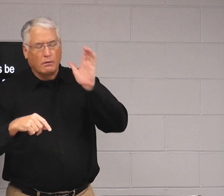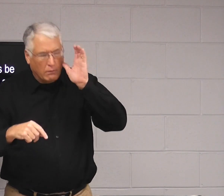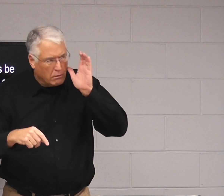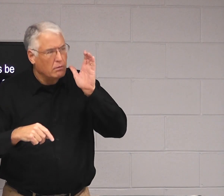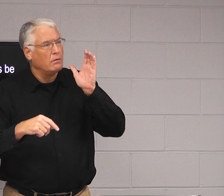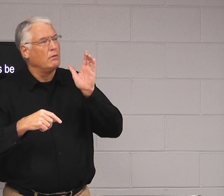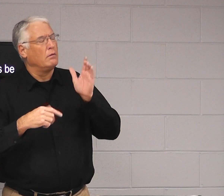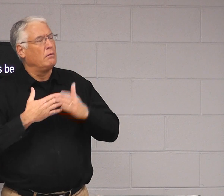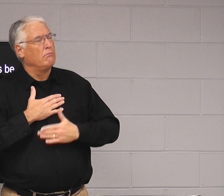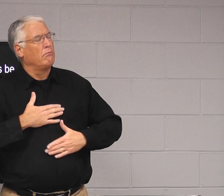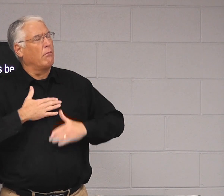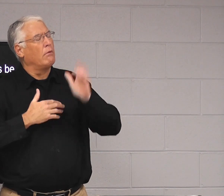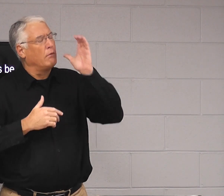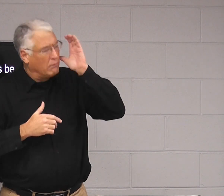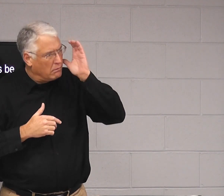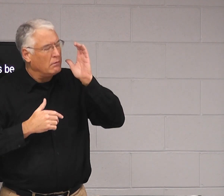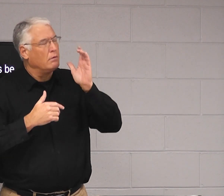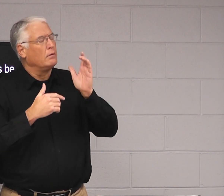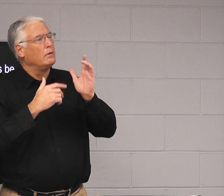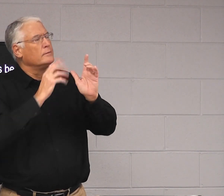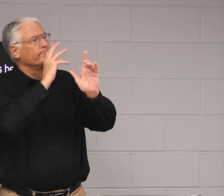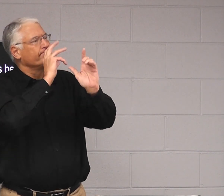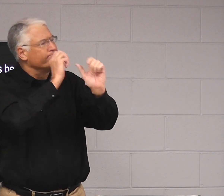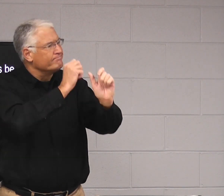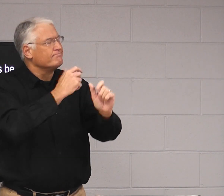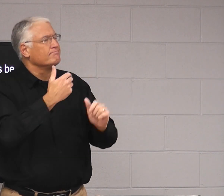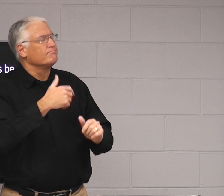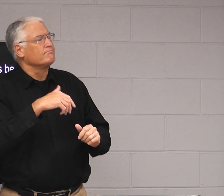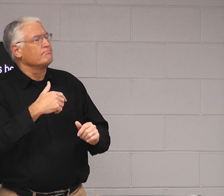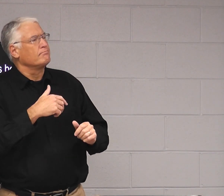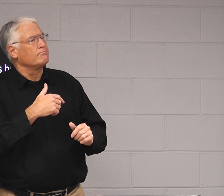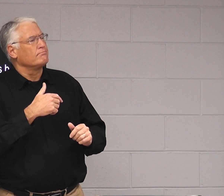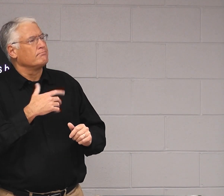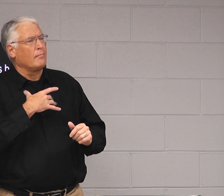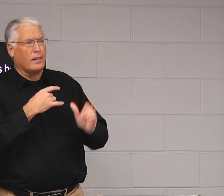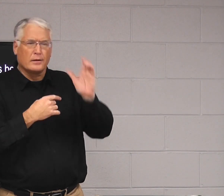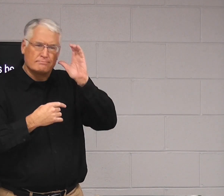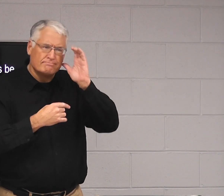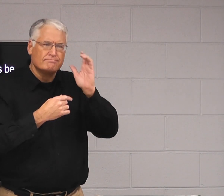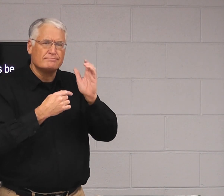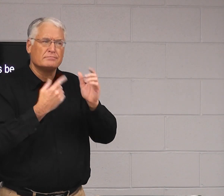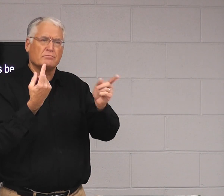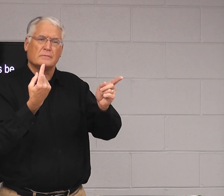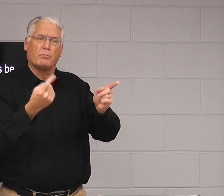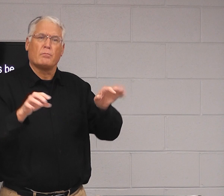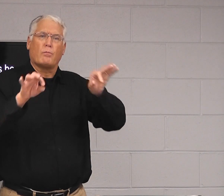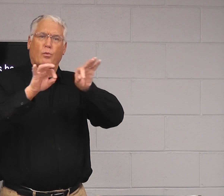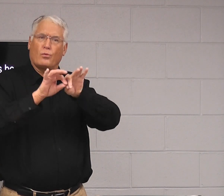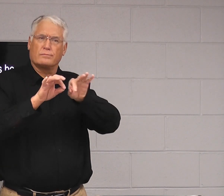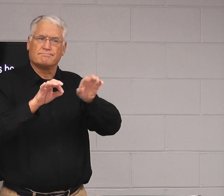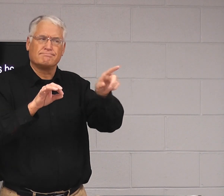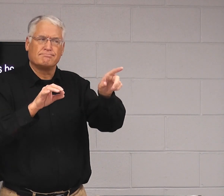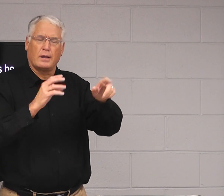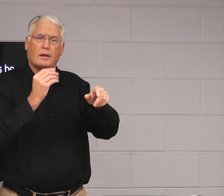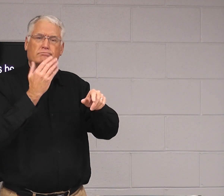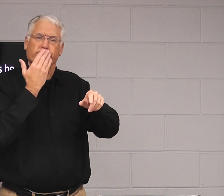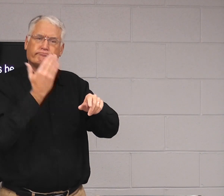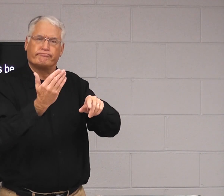If there's something, people, and they hear something that's pleasing, that's attractive, and they like to hear that, that's important.